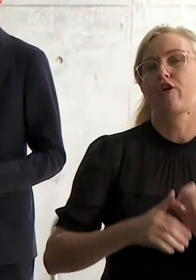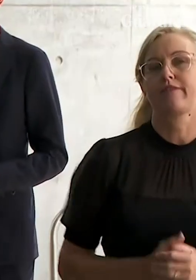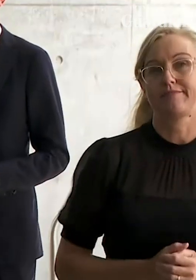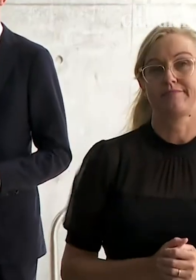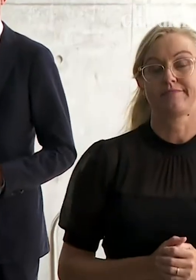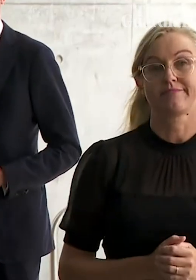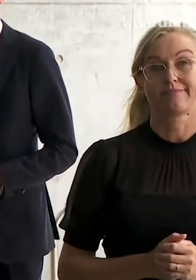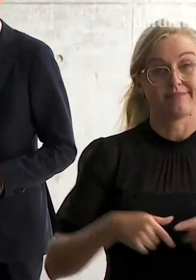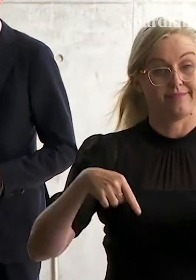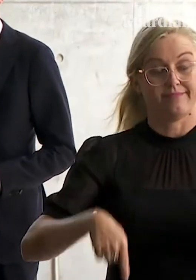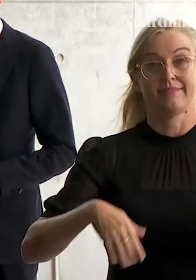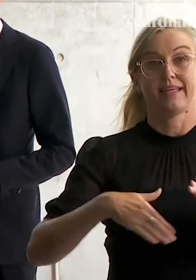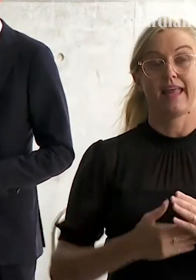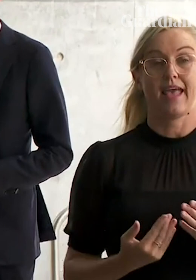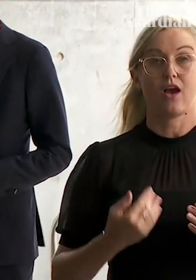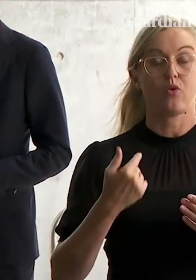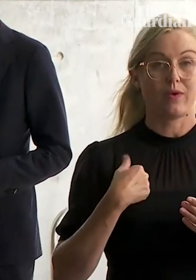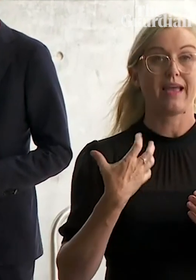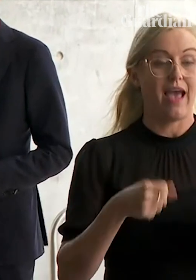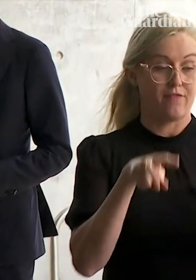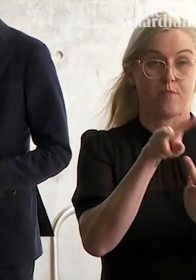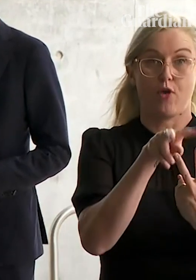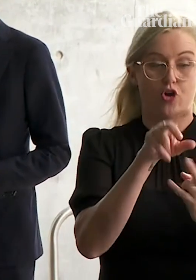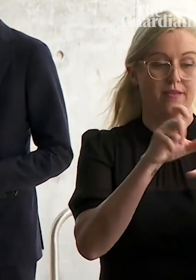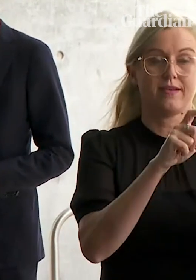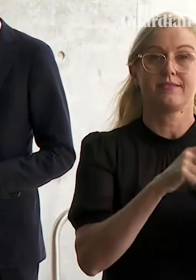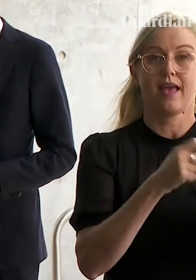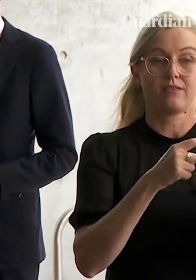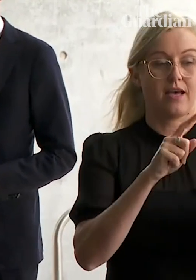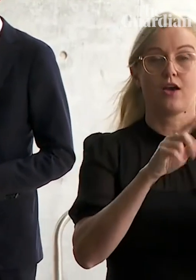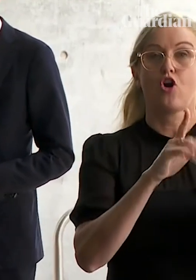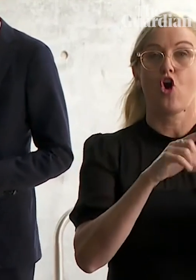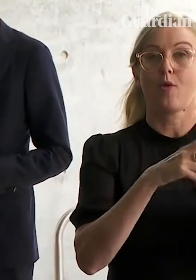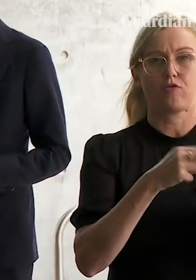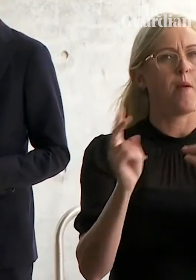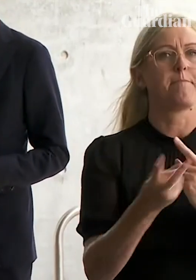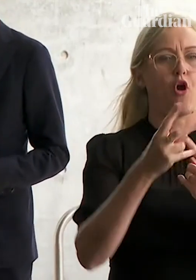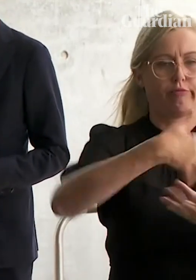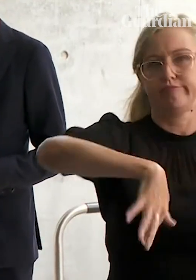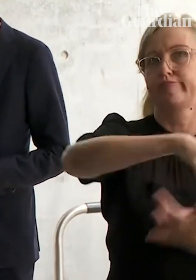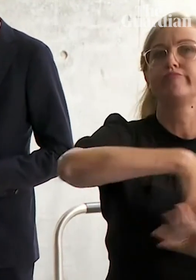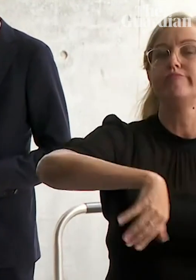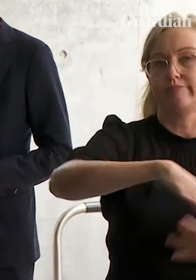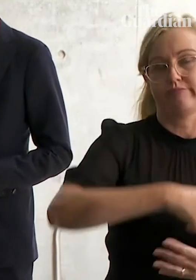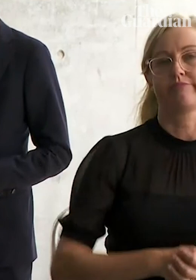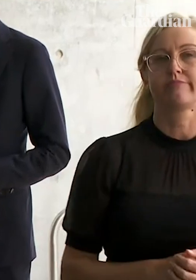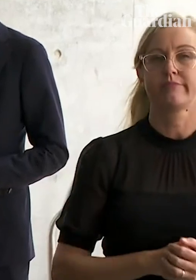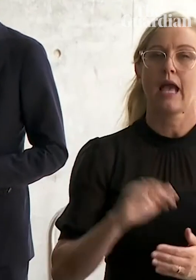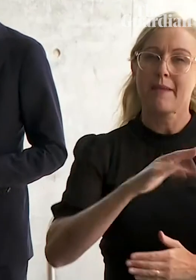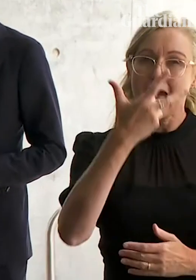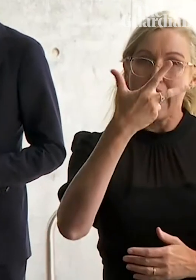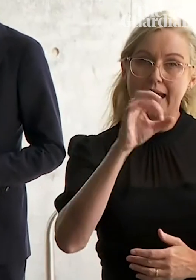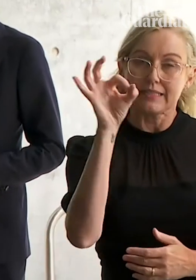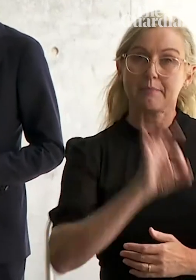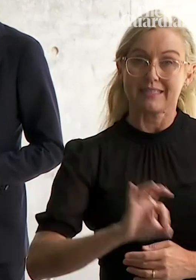New South Wales is currently experiencing both the circulation of Delta and the Omicron variant of COVID. Approximately 80%